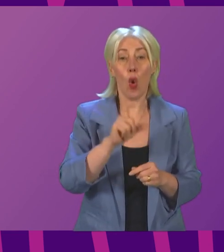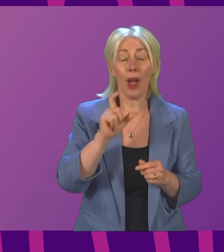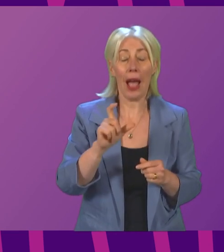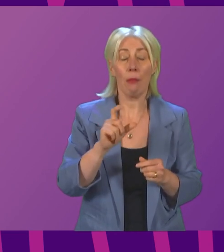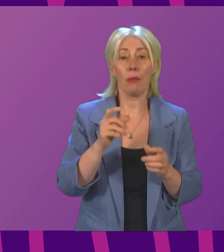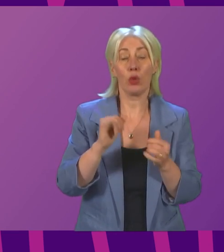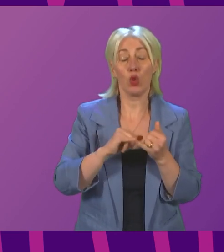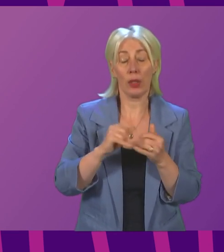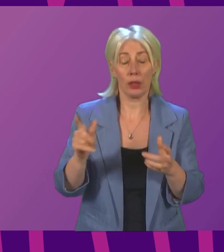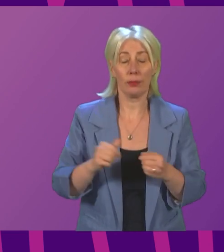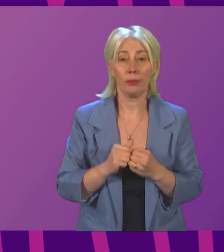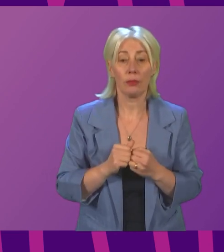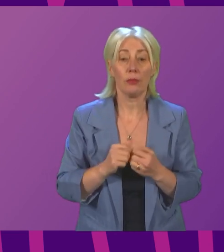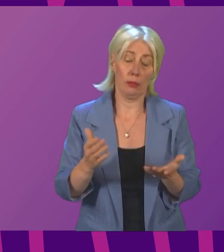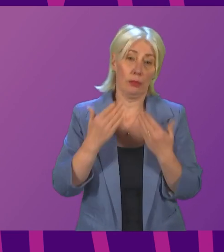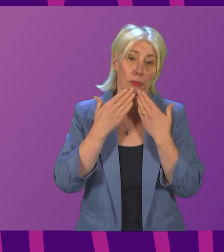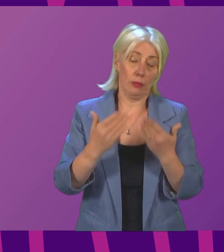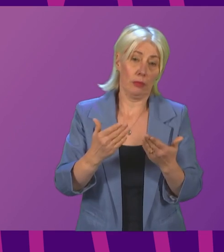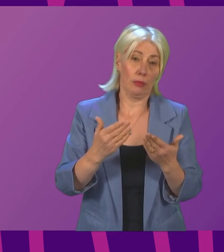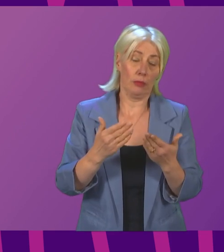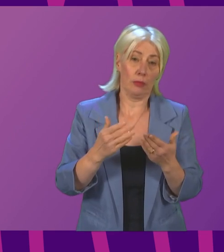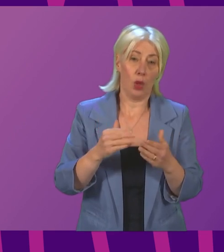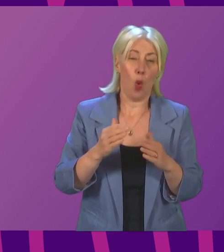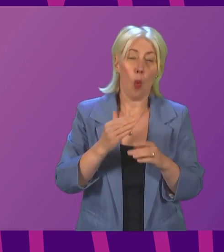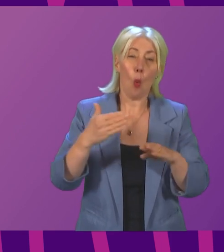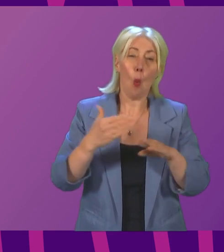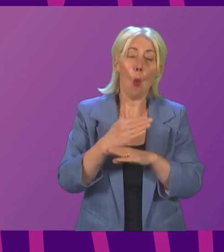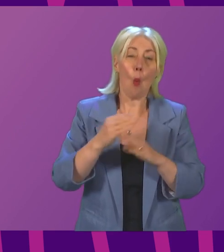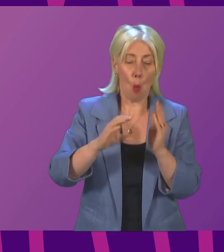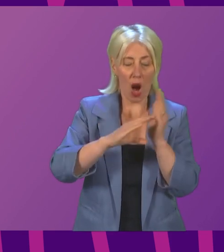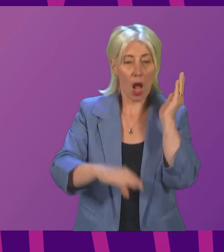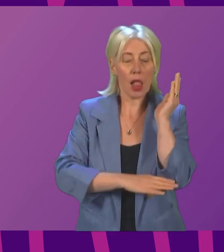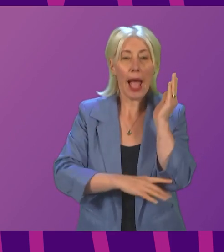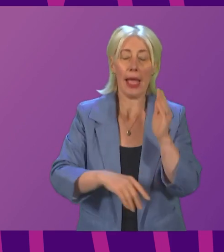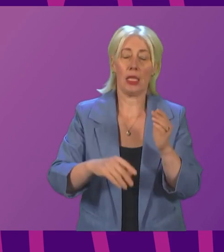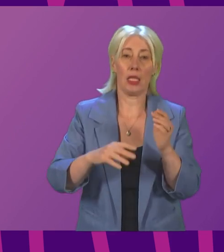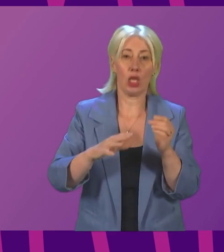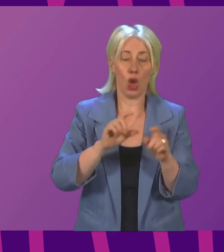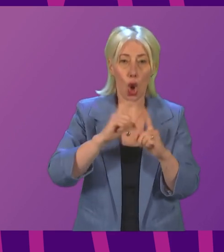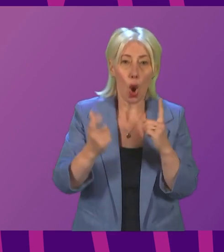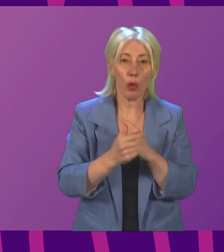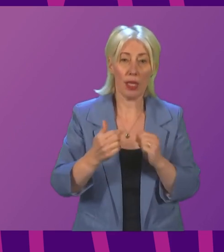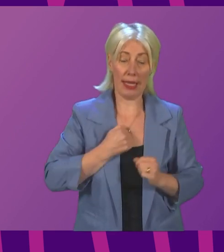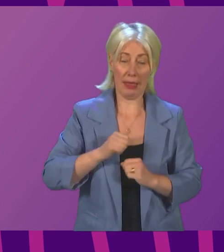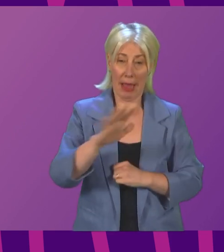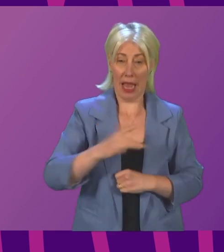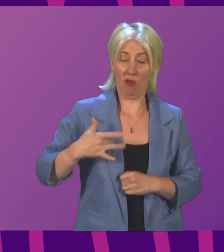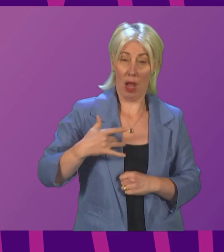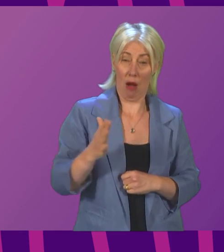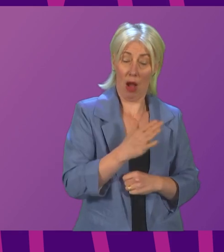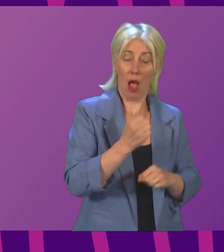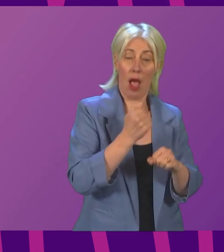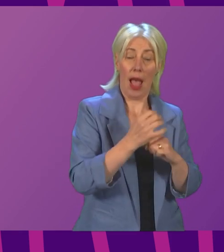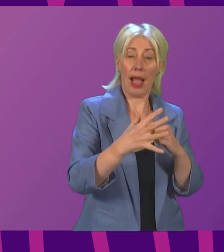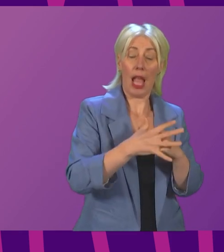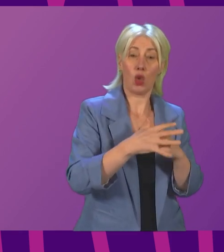you Presiding Officer the predominantly working class communities of Anderson Finiston and York Hill in my constituency of Glasgow